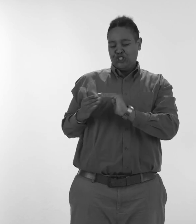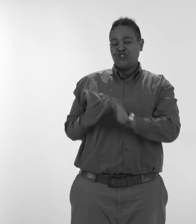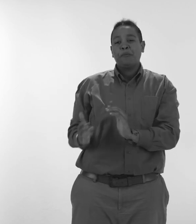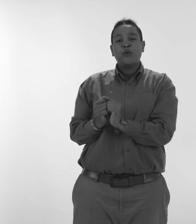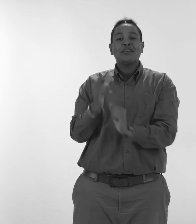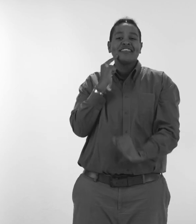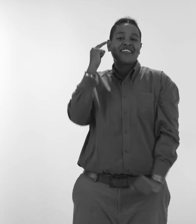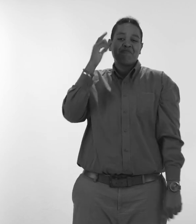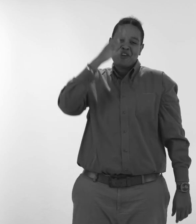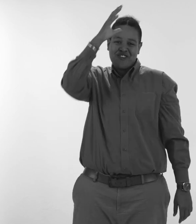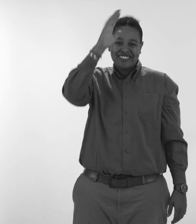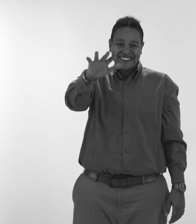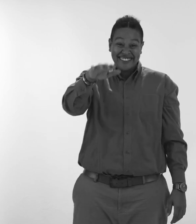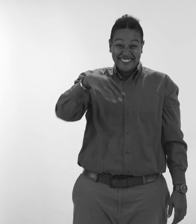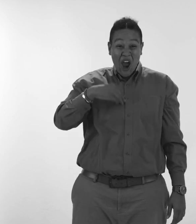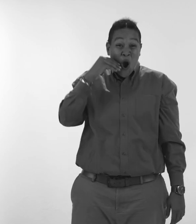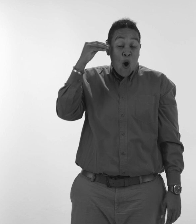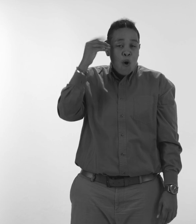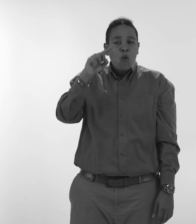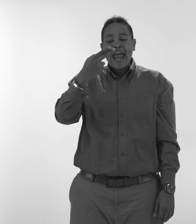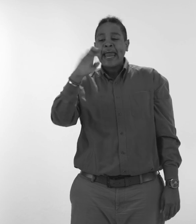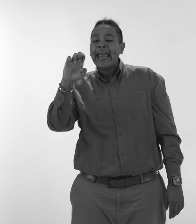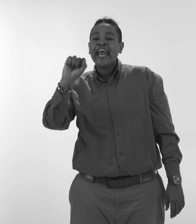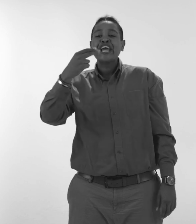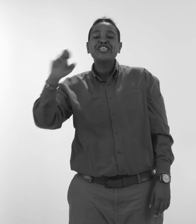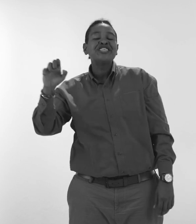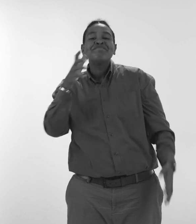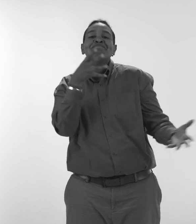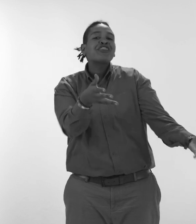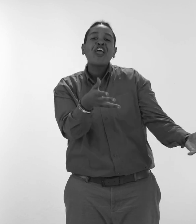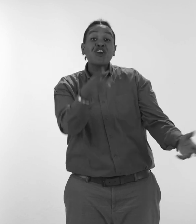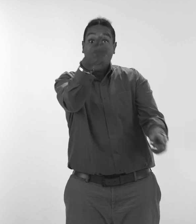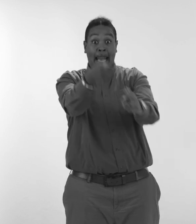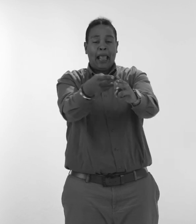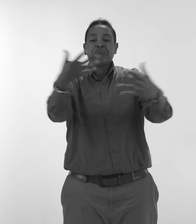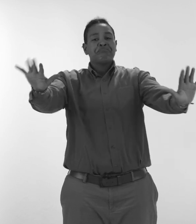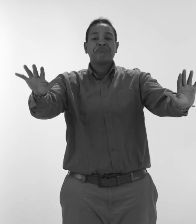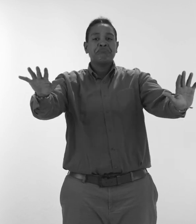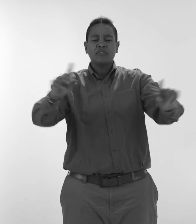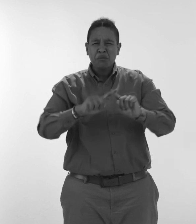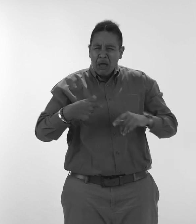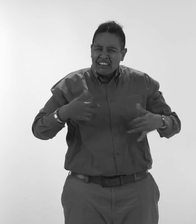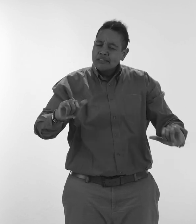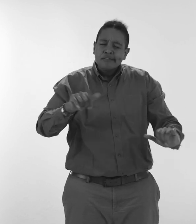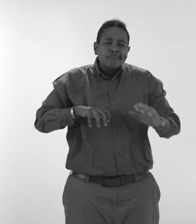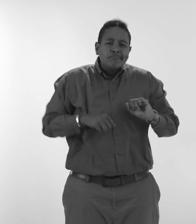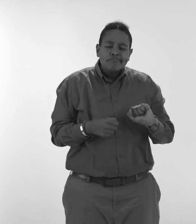parents. A home where pronouns don't exist. Your name is who you are but I was still unhappy